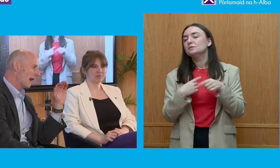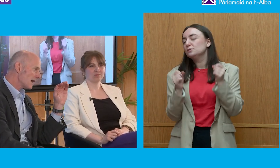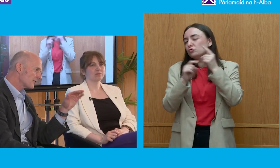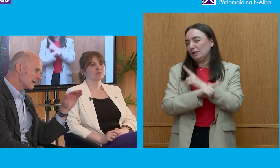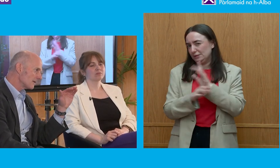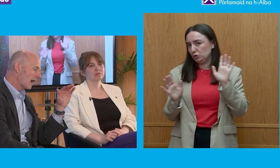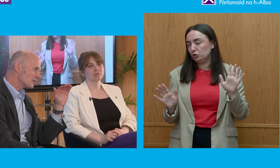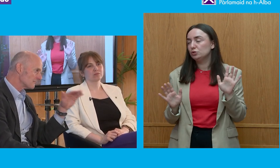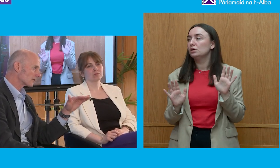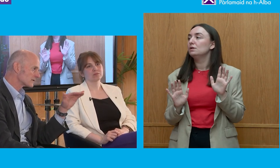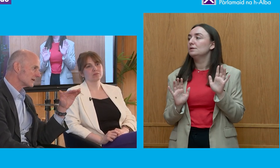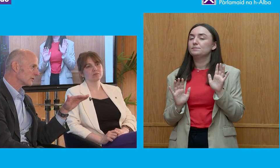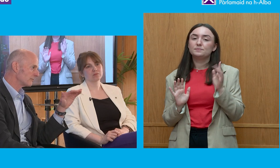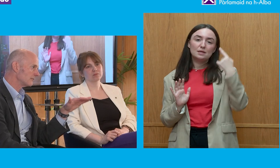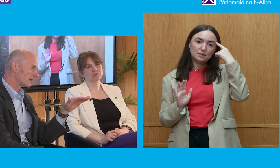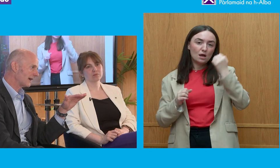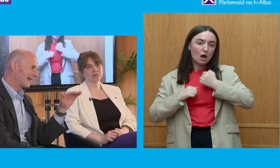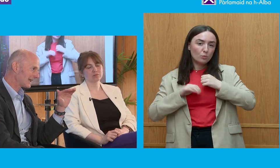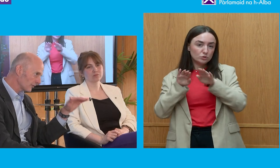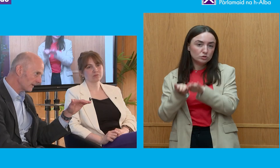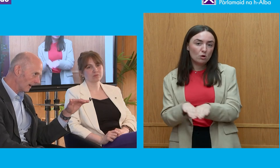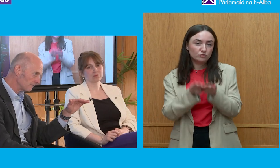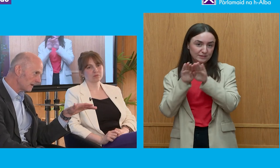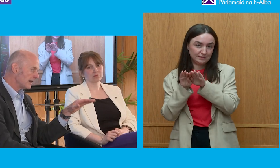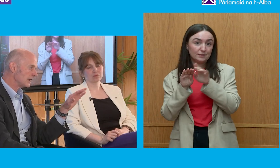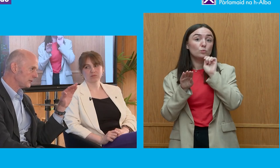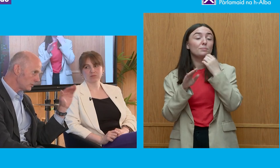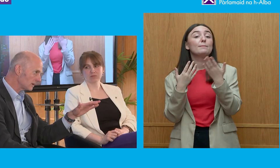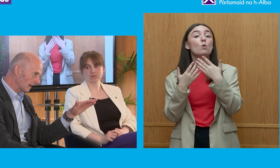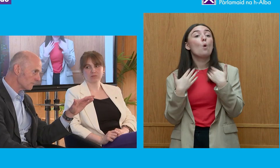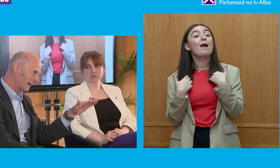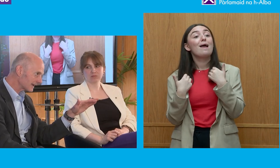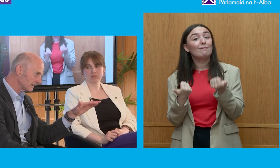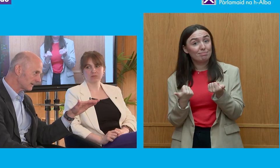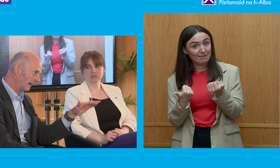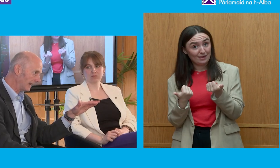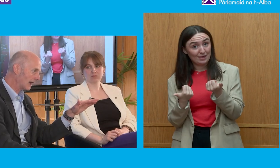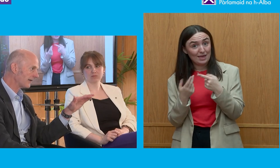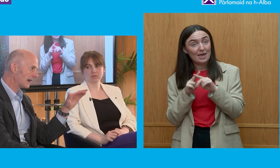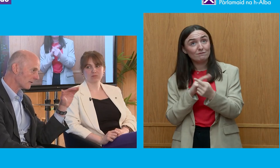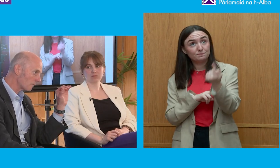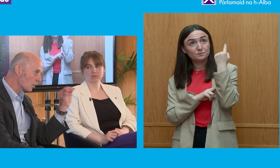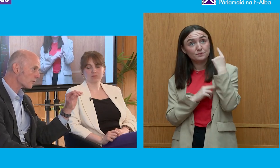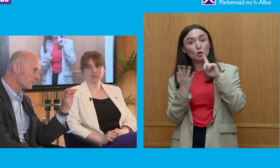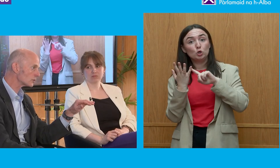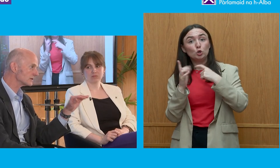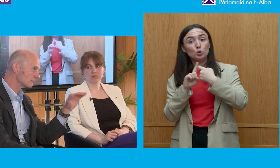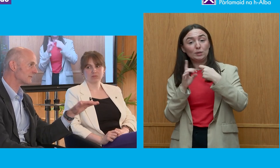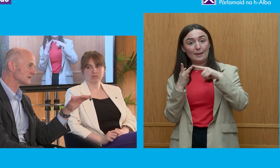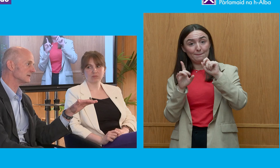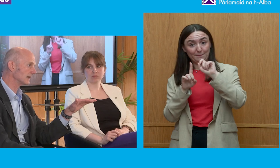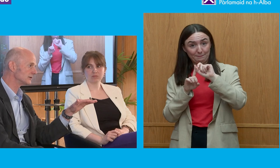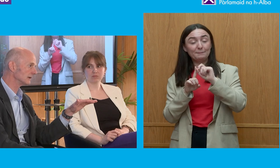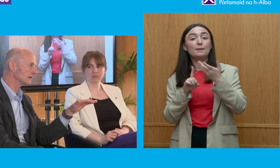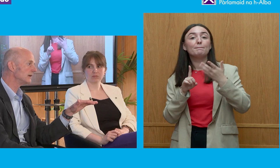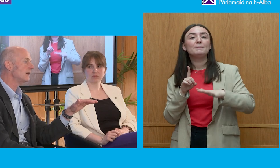but I think our democracy would have been rather healthier if UKIP back in the day had had a more proportionate